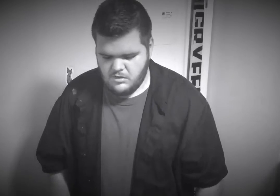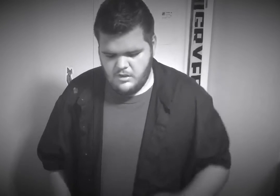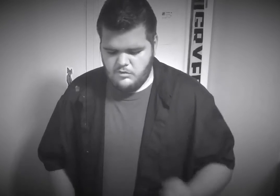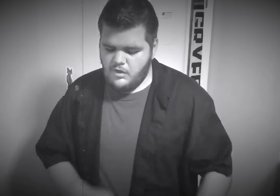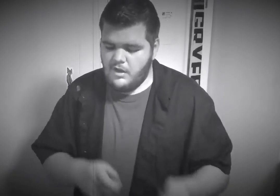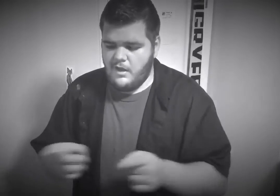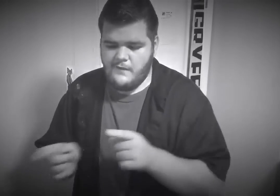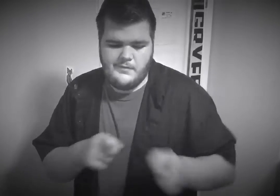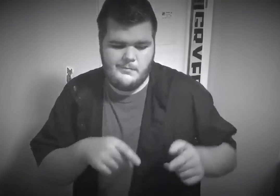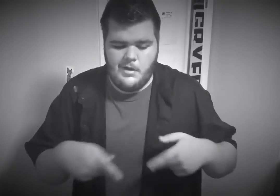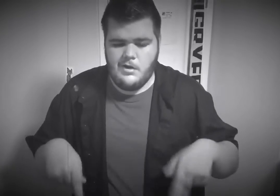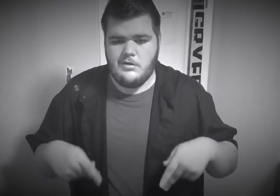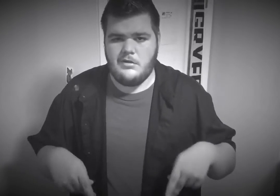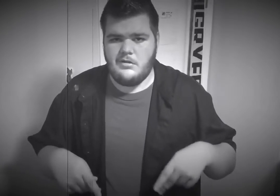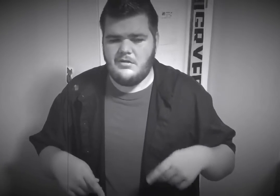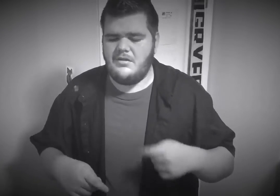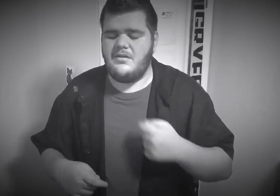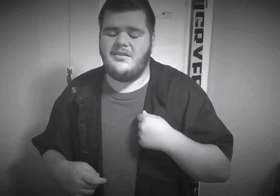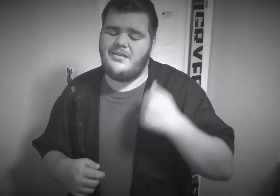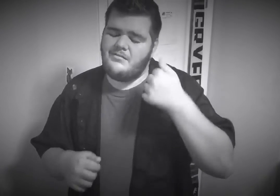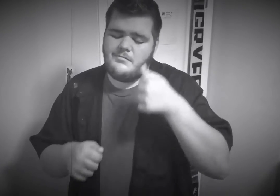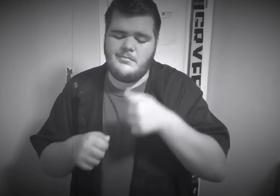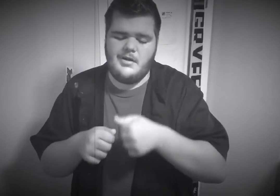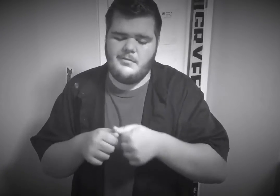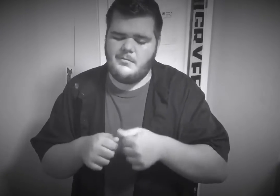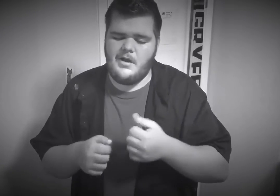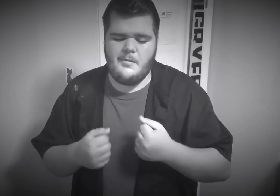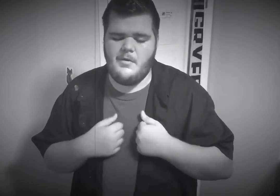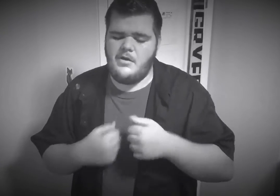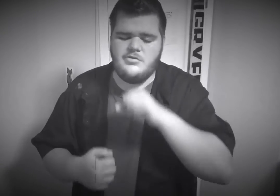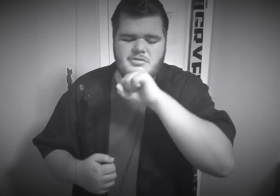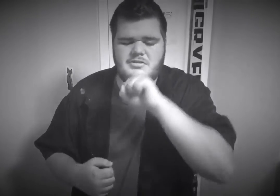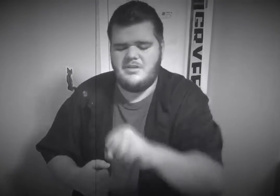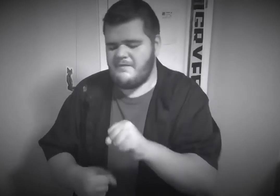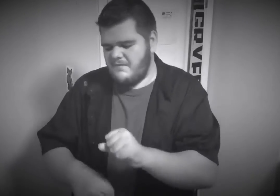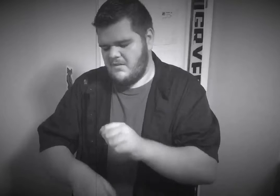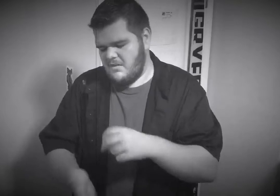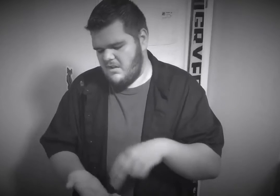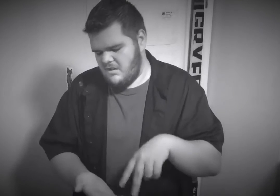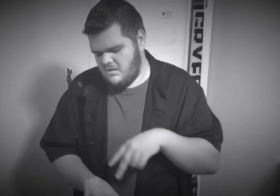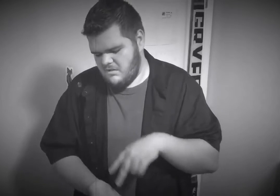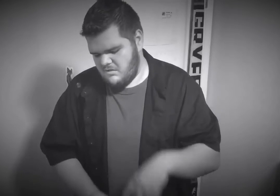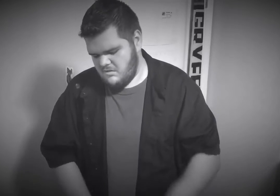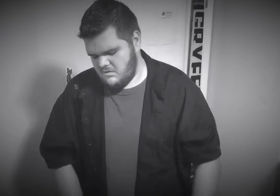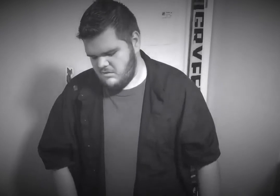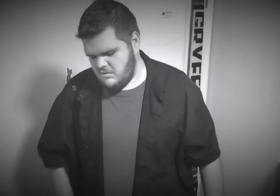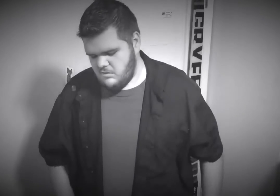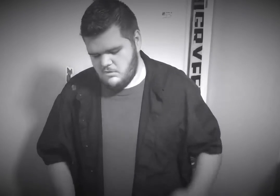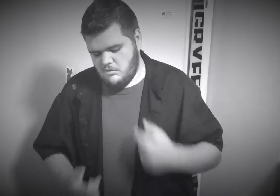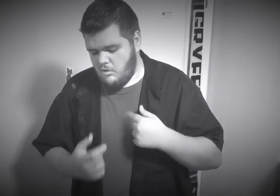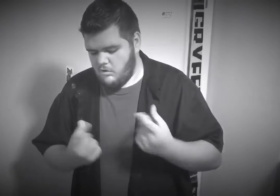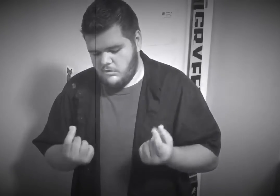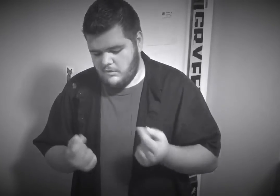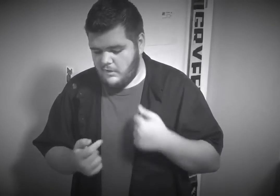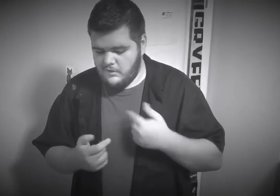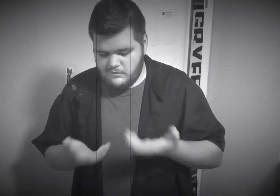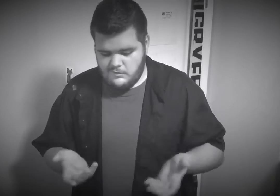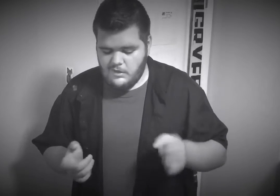you to every party Cause I remember how much you love to dance Do all the things I